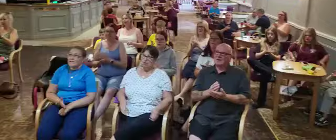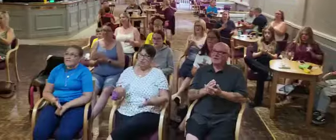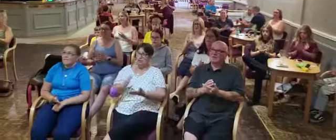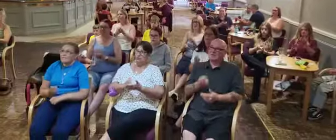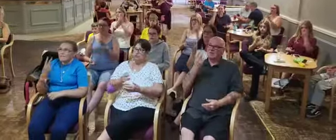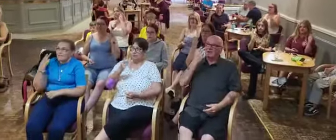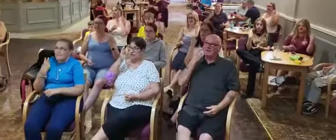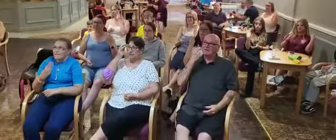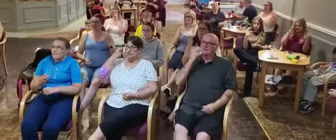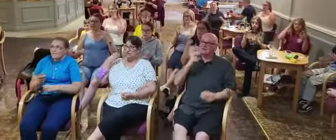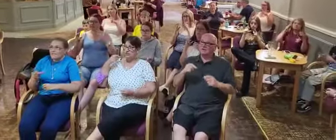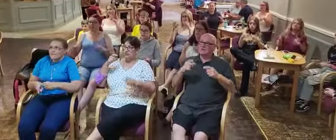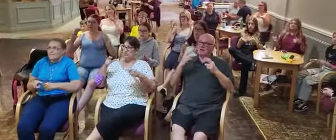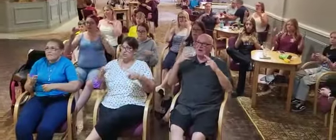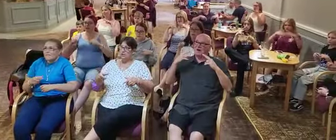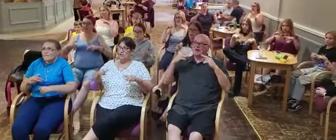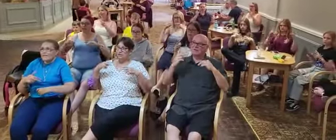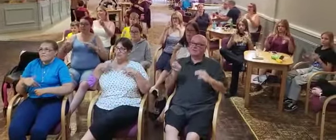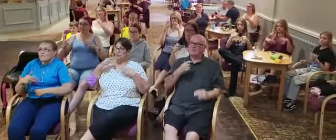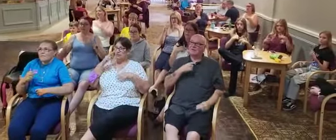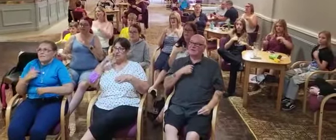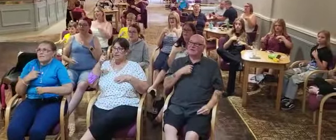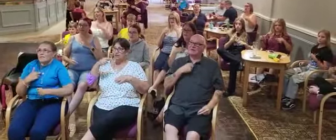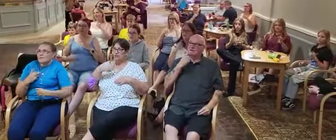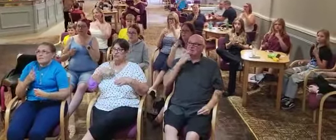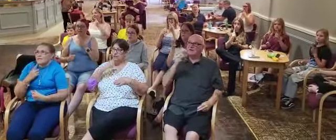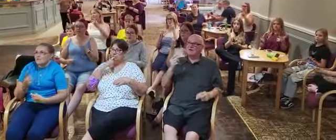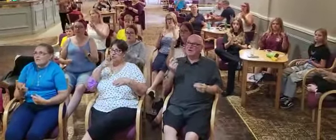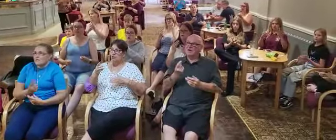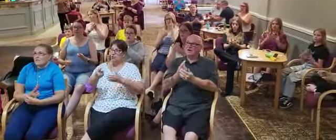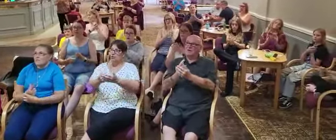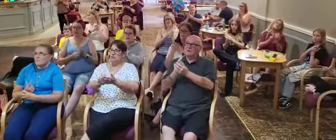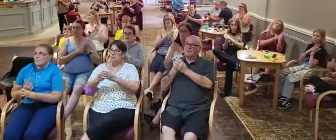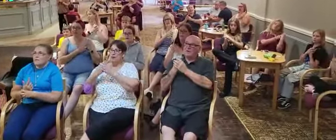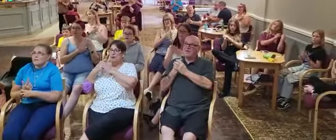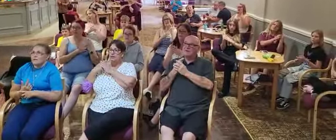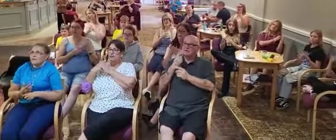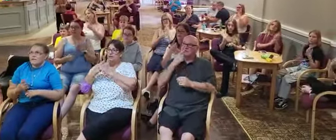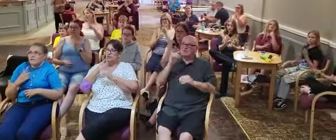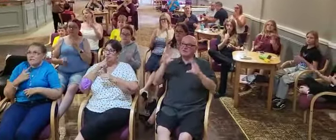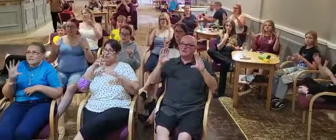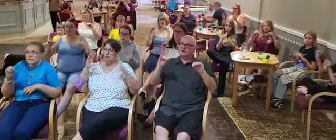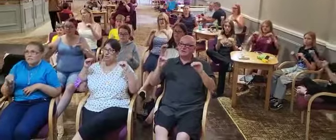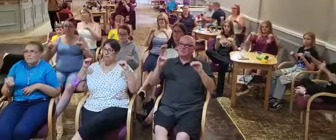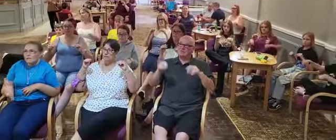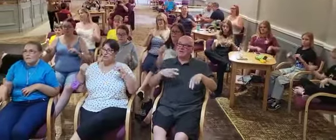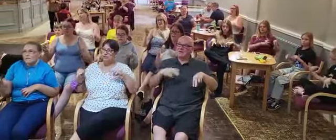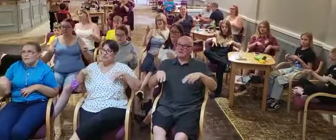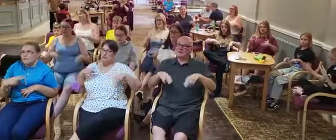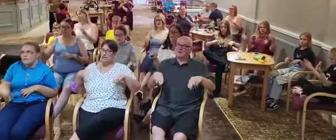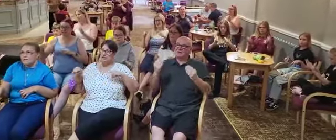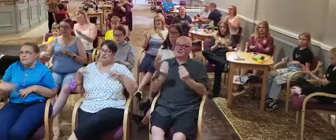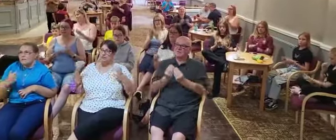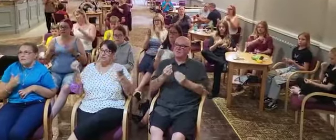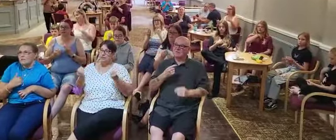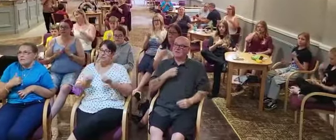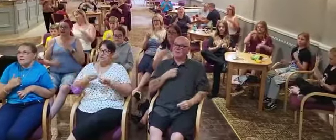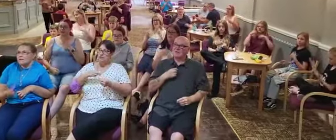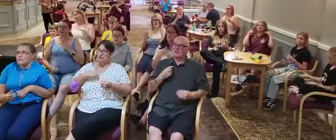I looked back, just keep your eyes on me I said, you're holding back She said, shut up and dance with me This